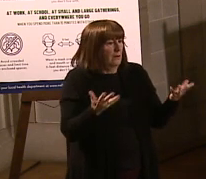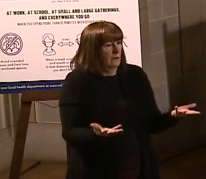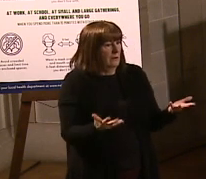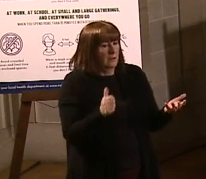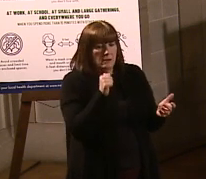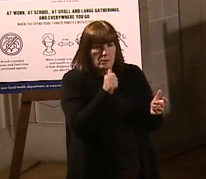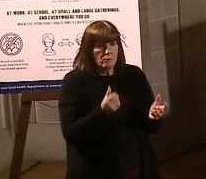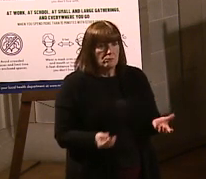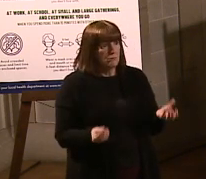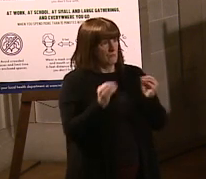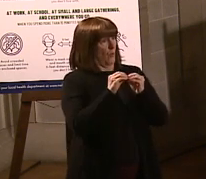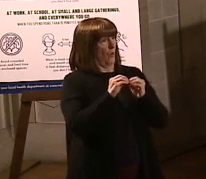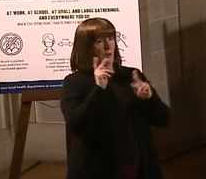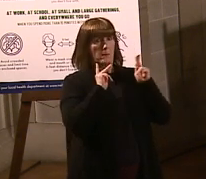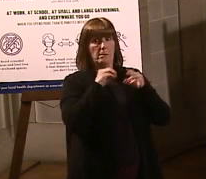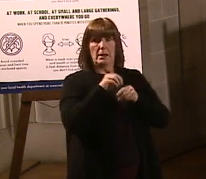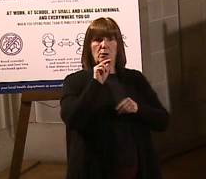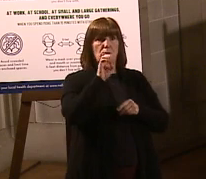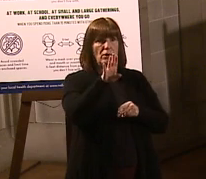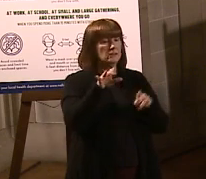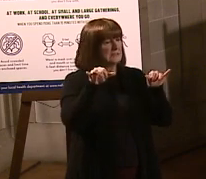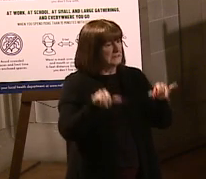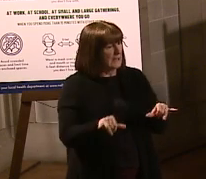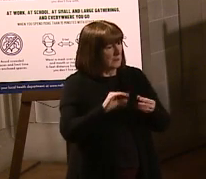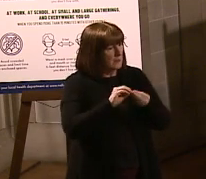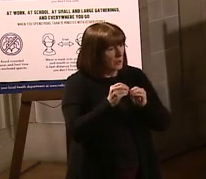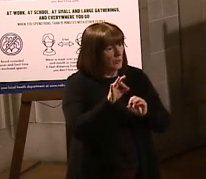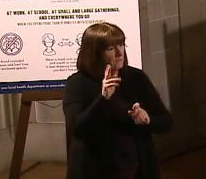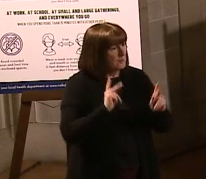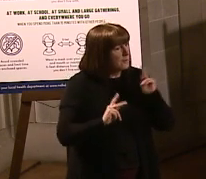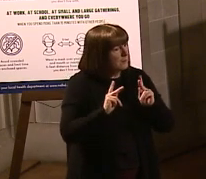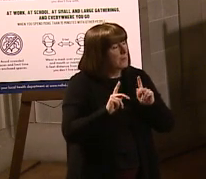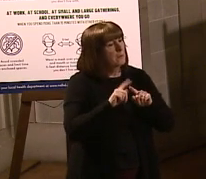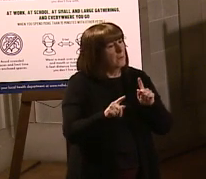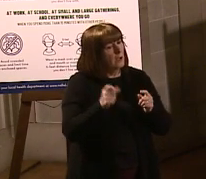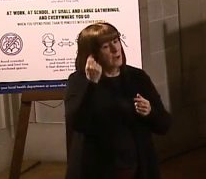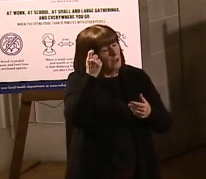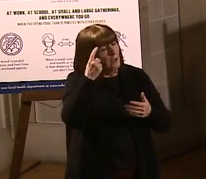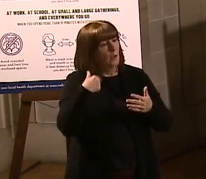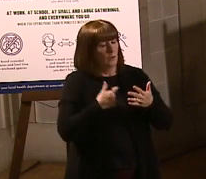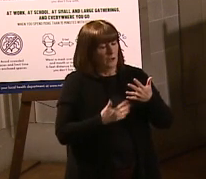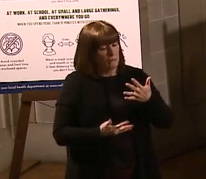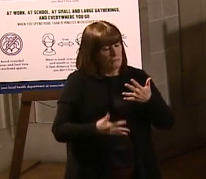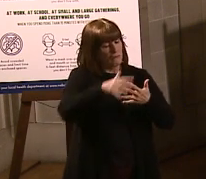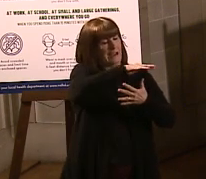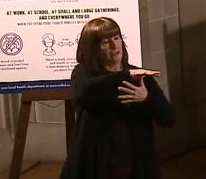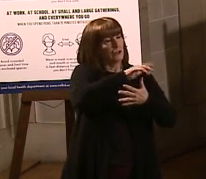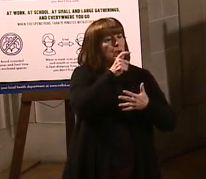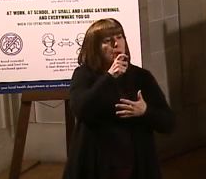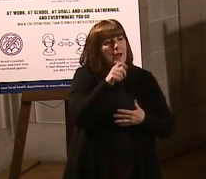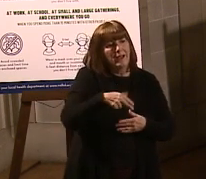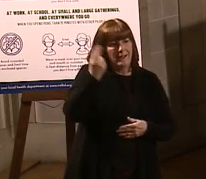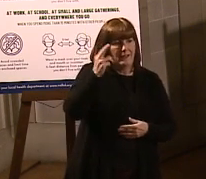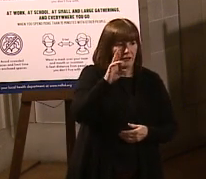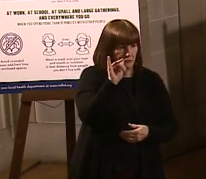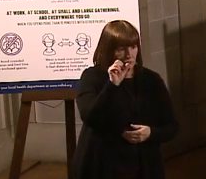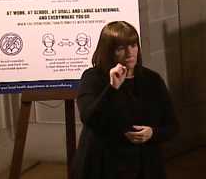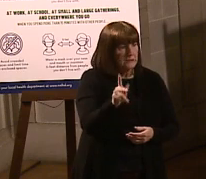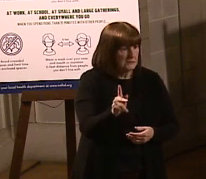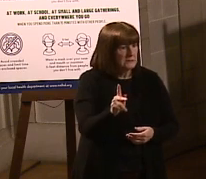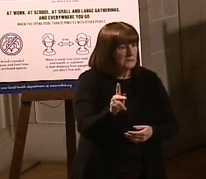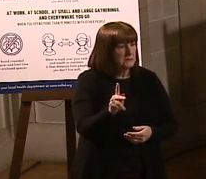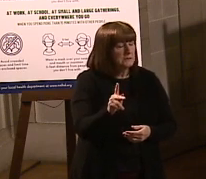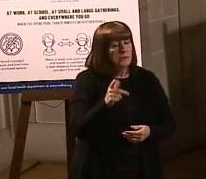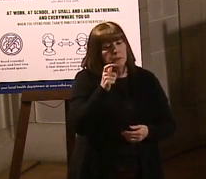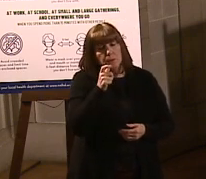more people in Nebraska that we have to go to. We're just prioritizing people who are going to be more at risk. so, again, just for everybody